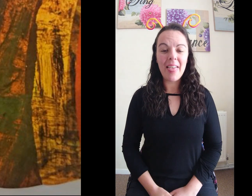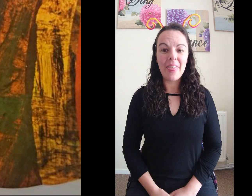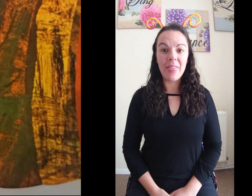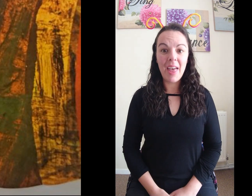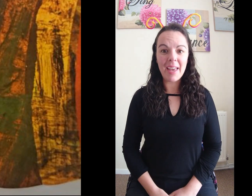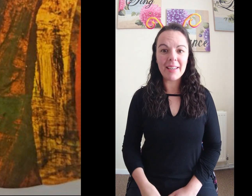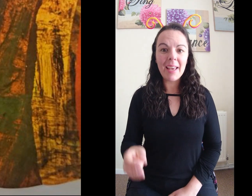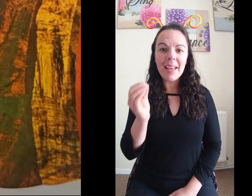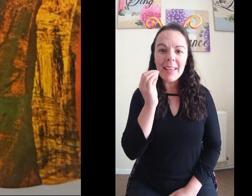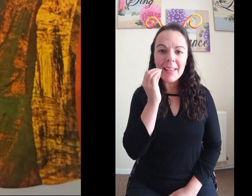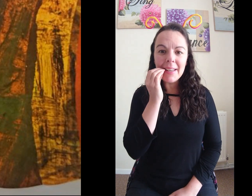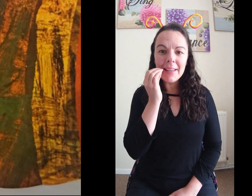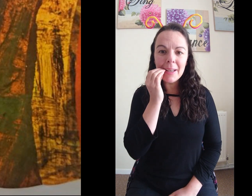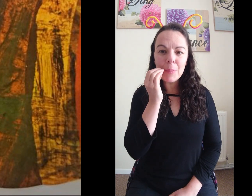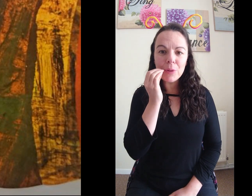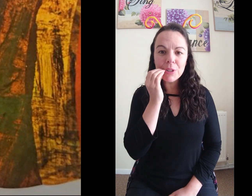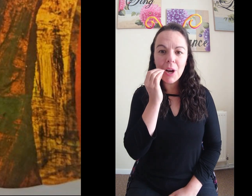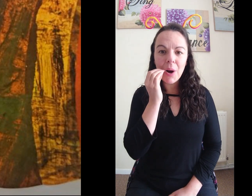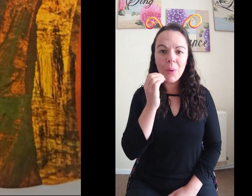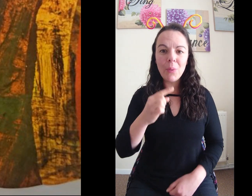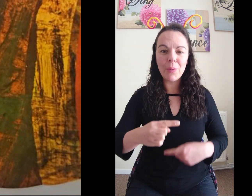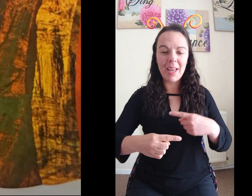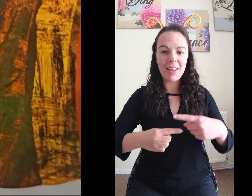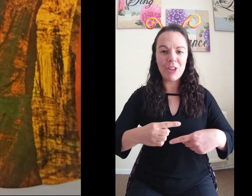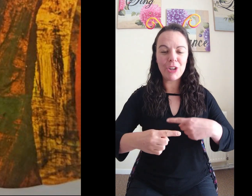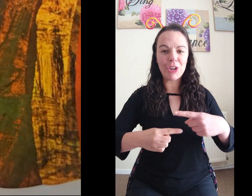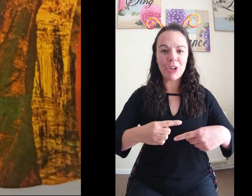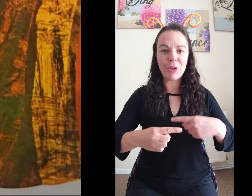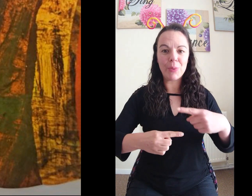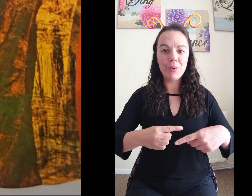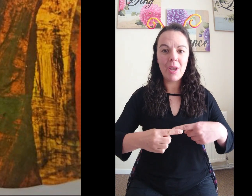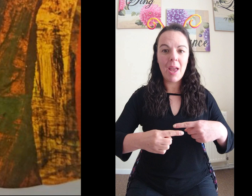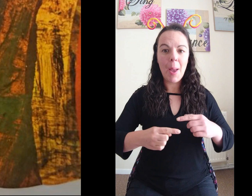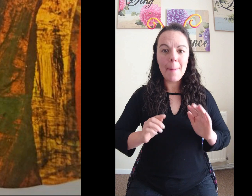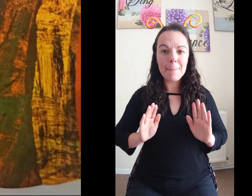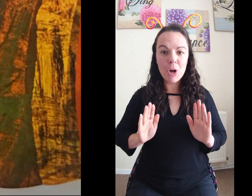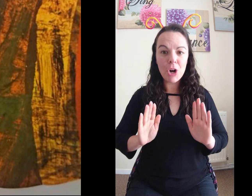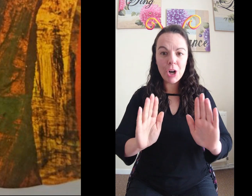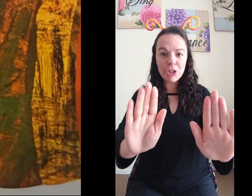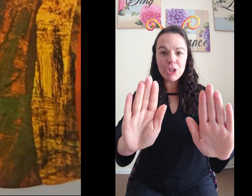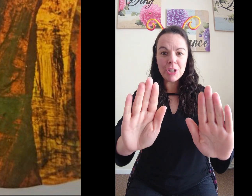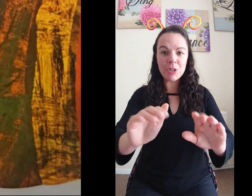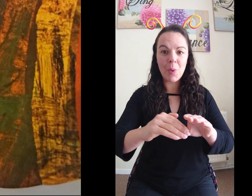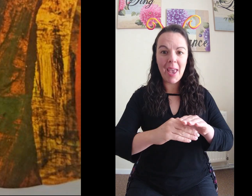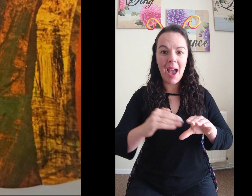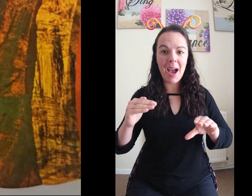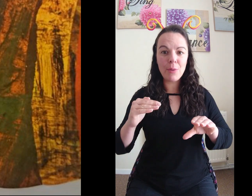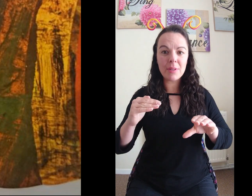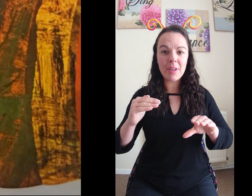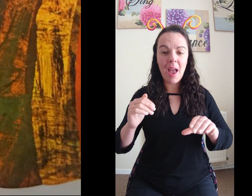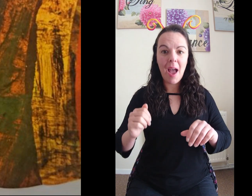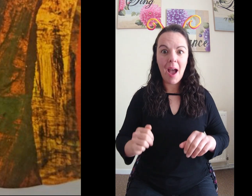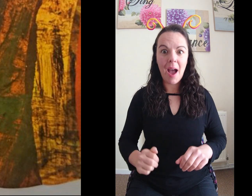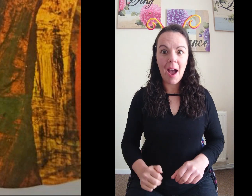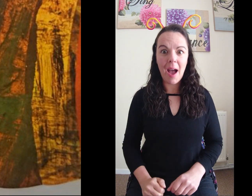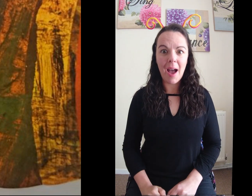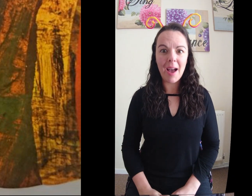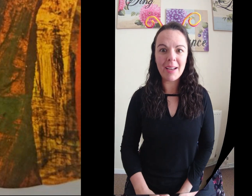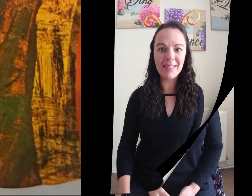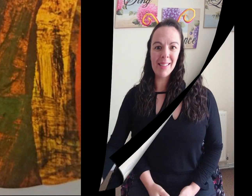Then he nibbled a hole in the cocoon. Pushed his way out